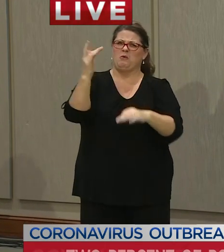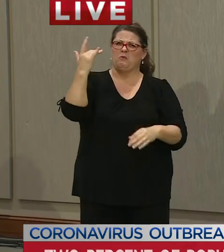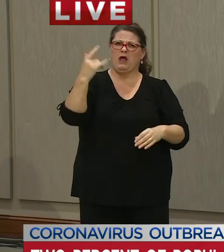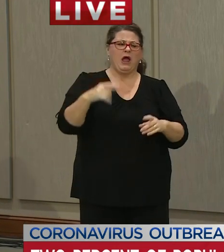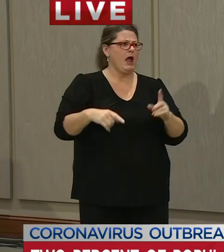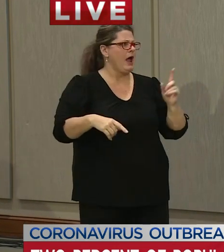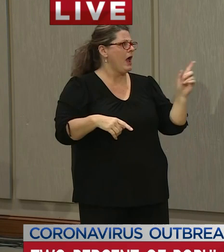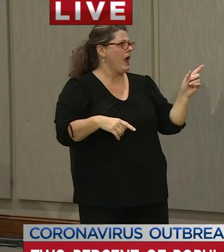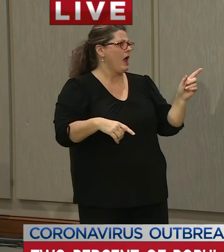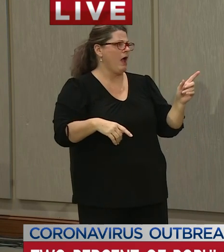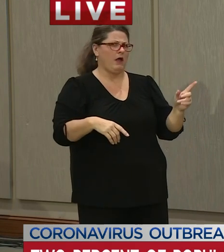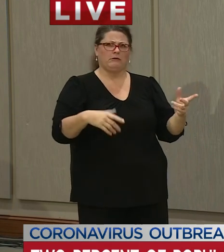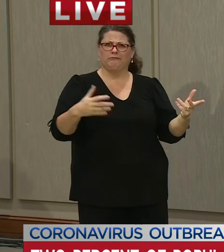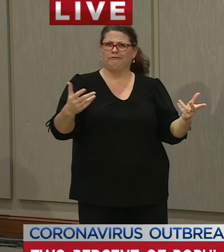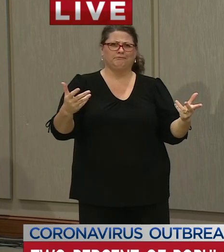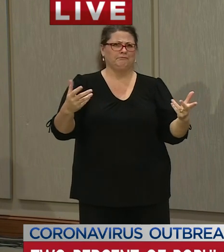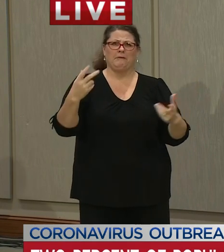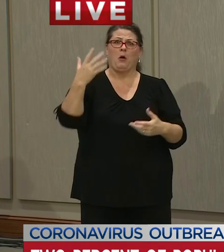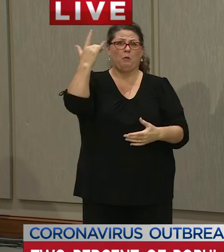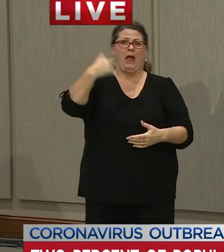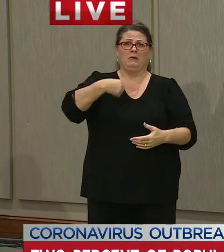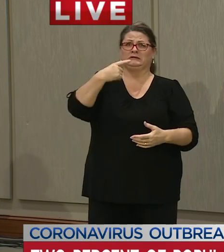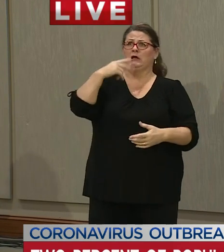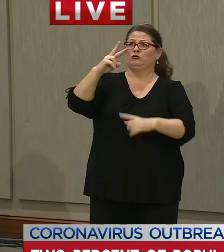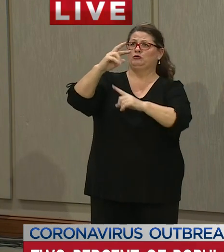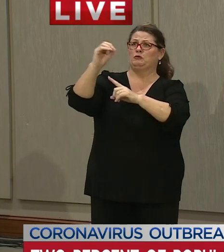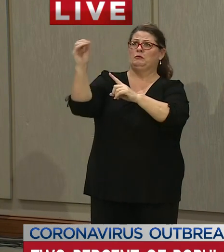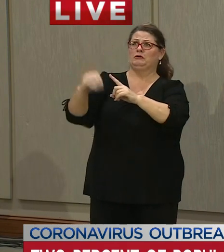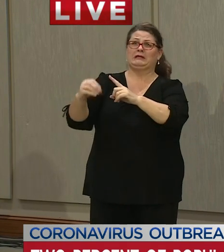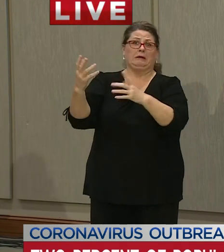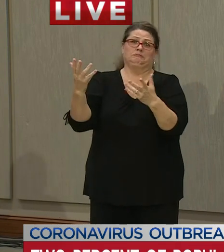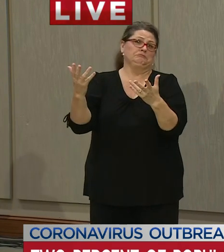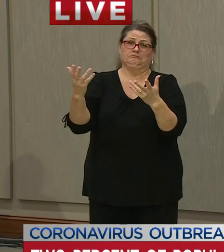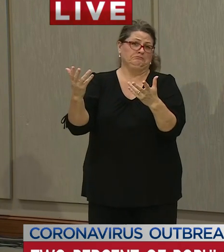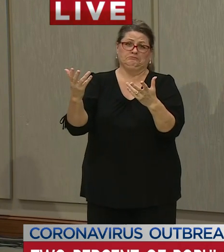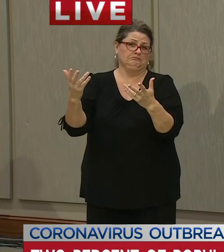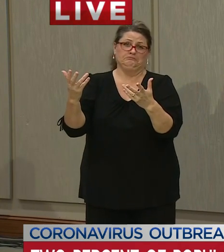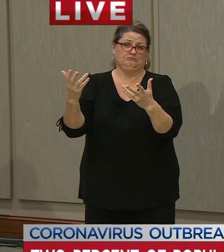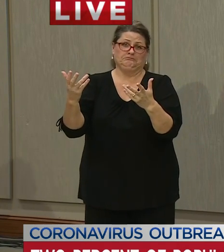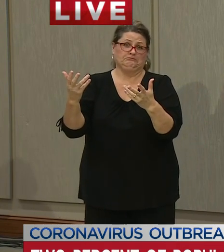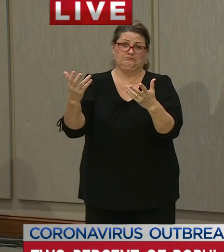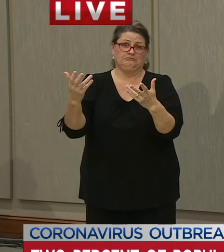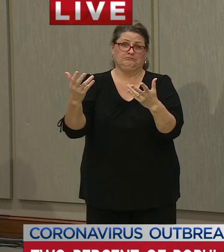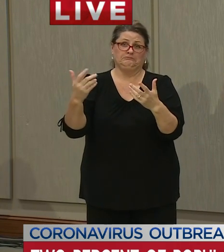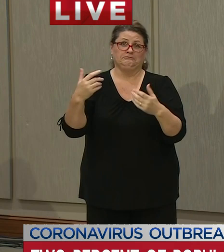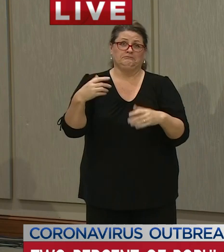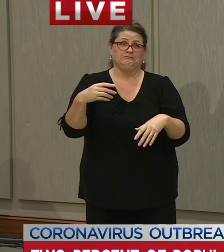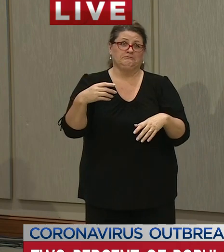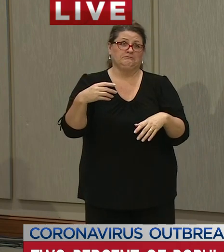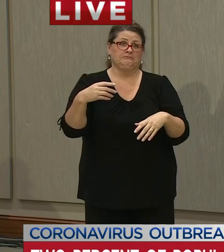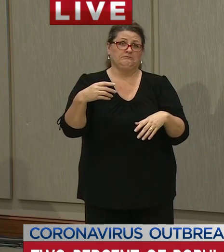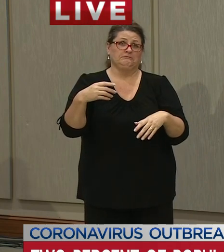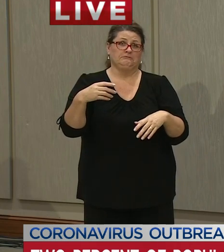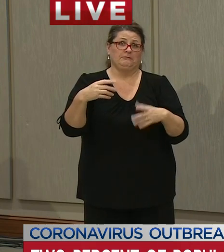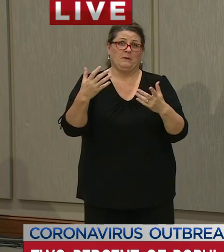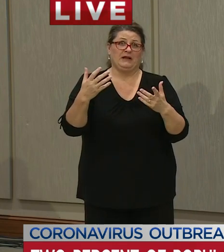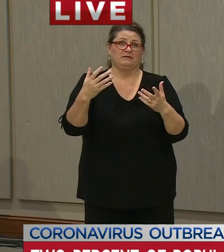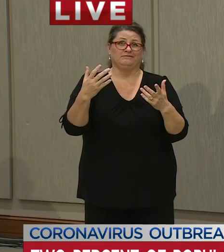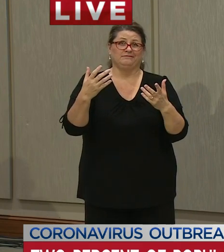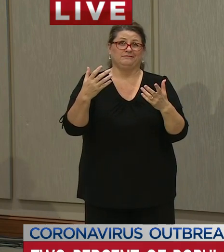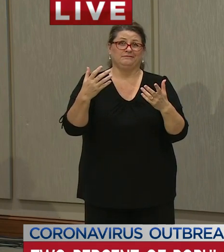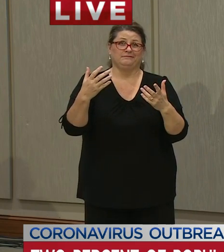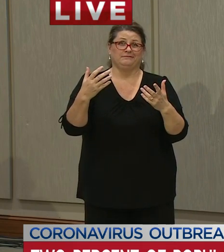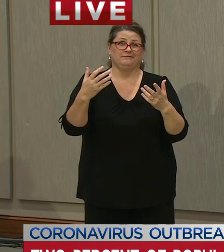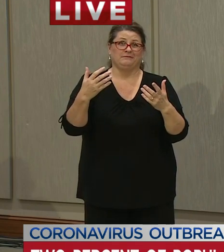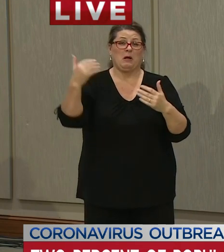I'm not sure that there's anything magical about two percent um it is about um well more it is almost twice as many